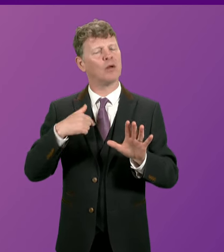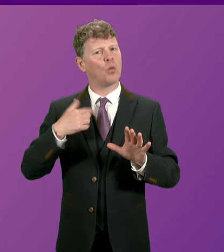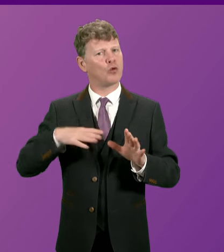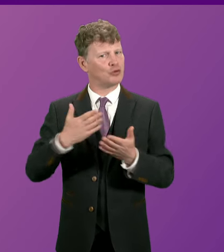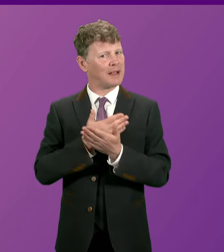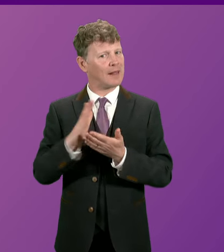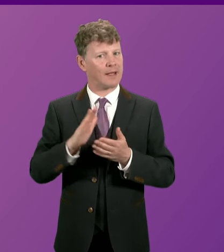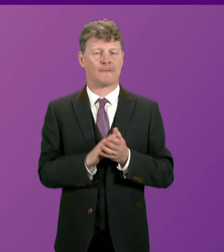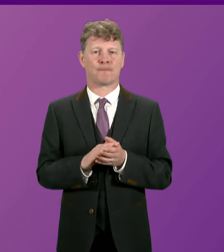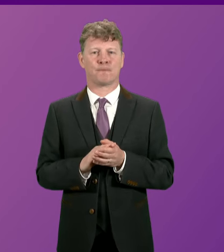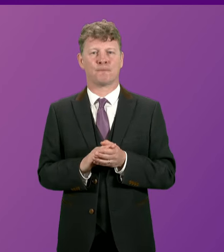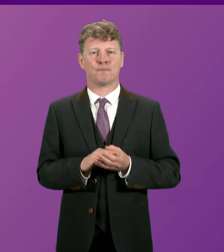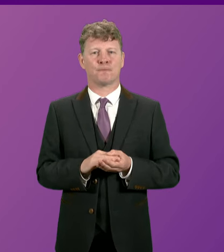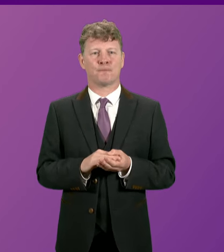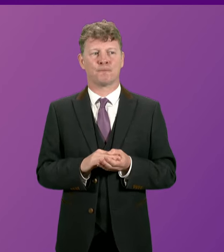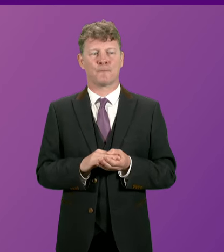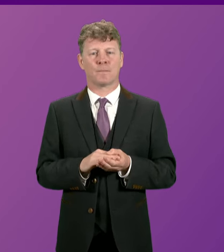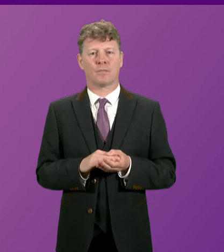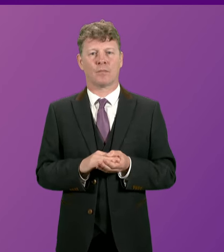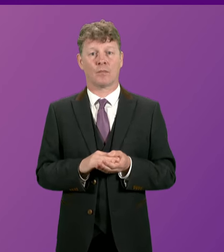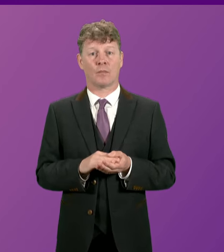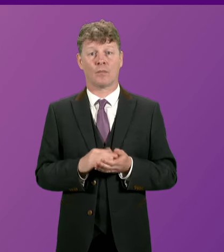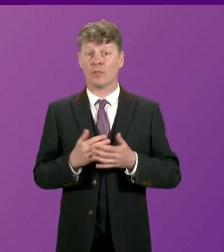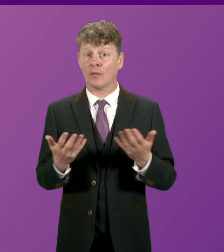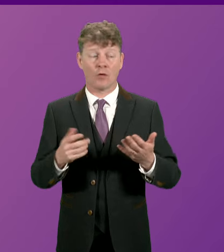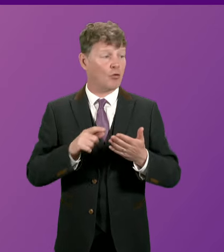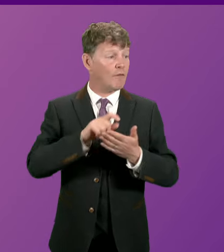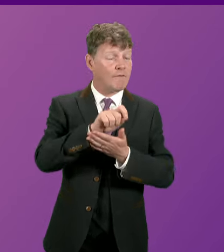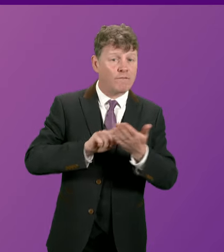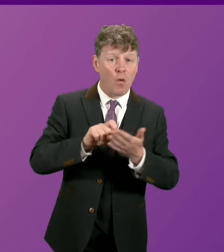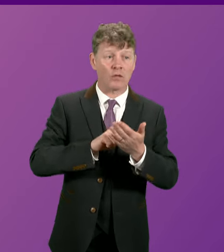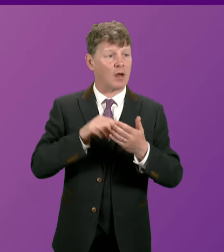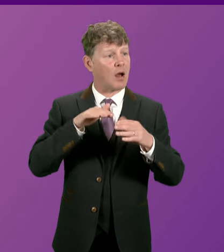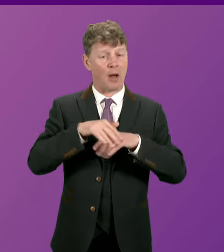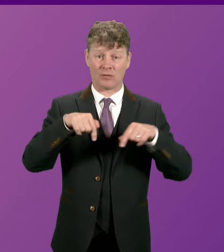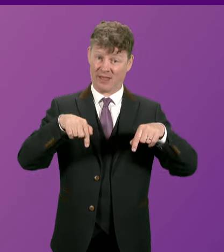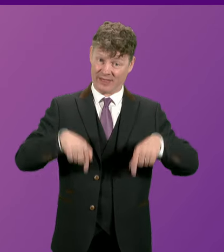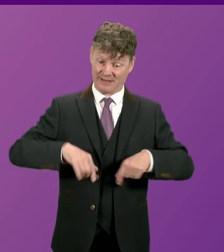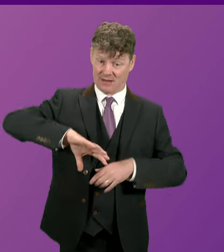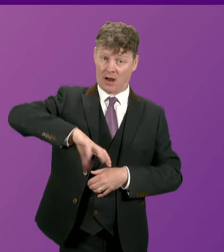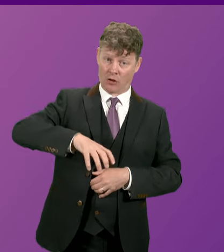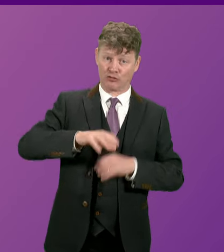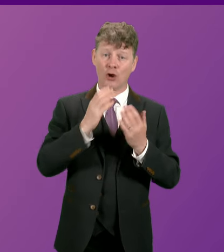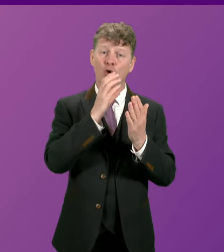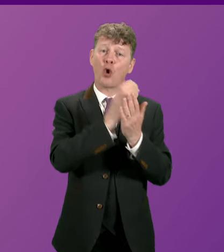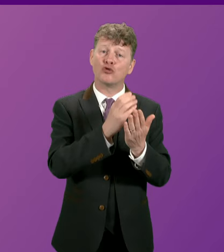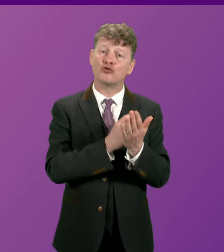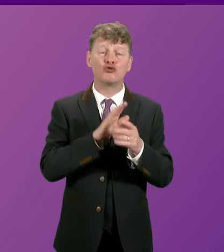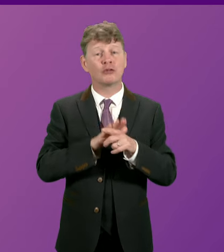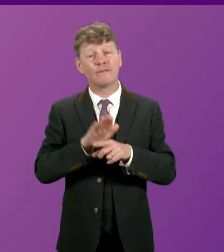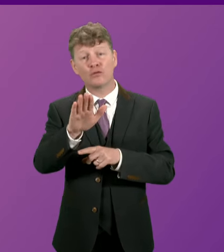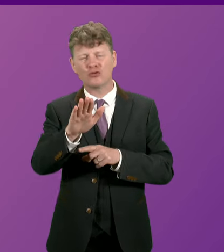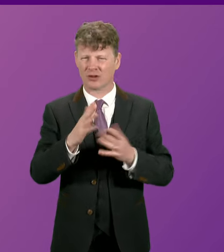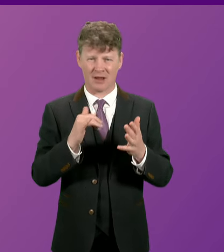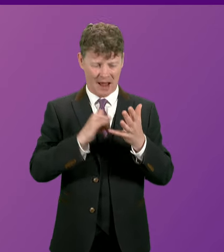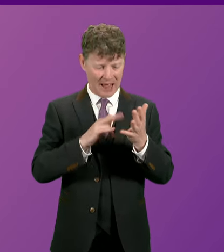clear that when it comes to a vote on the constitutional future of this country, a mandate that we have stood on